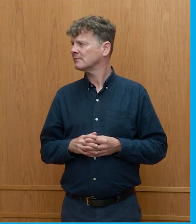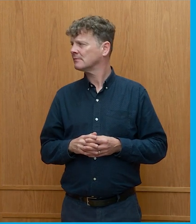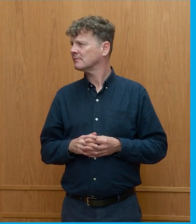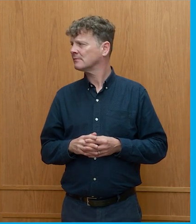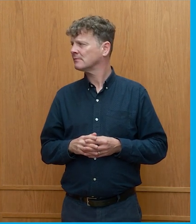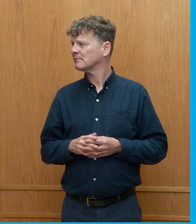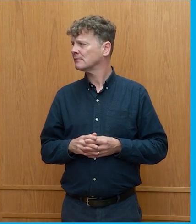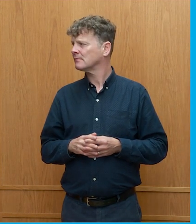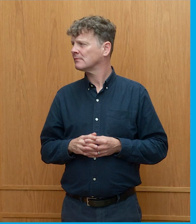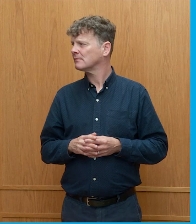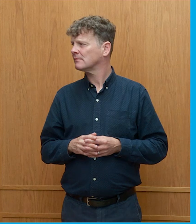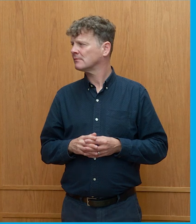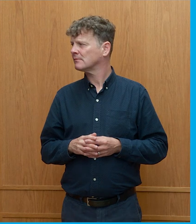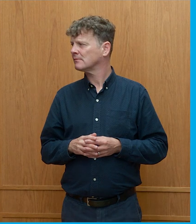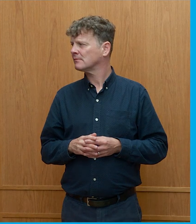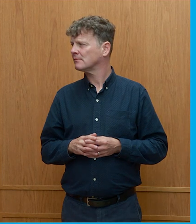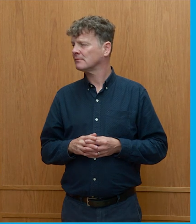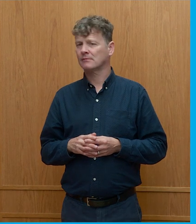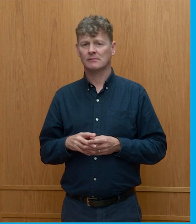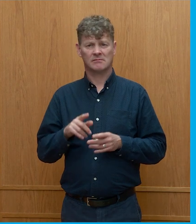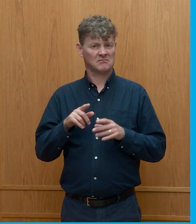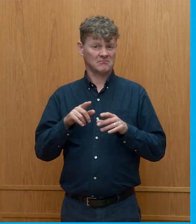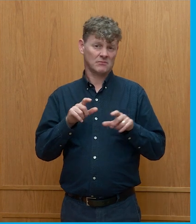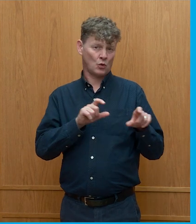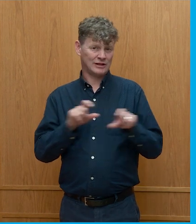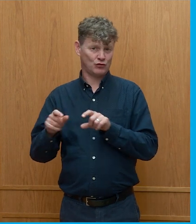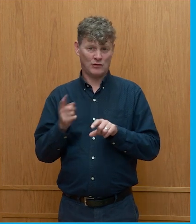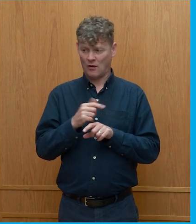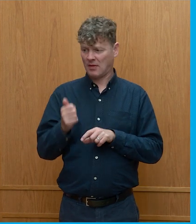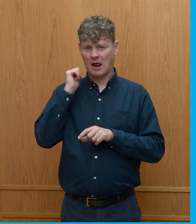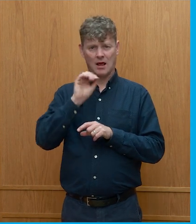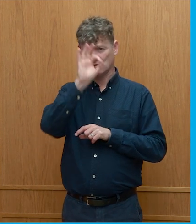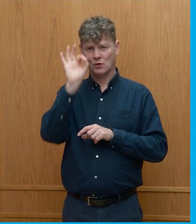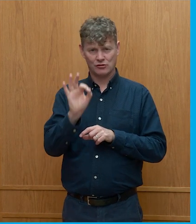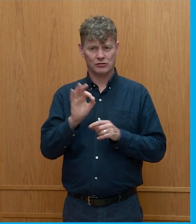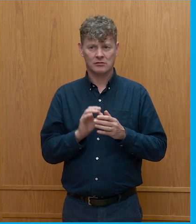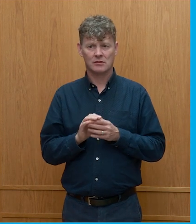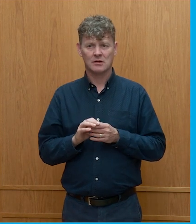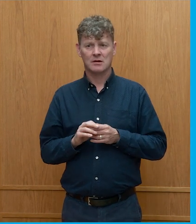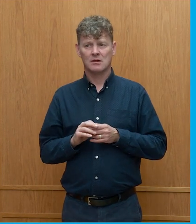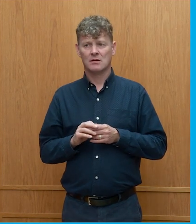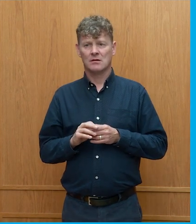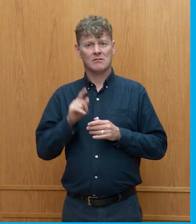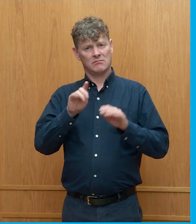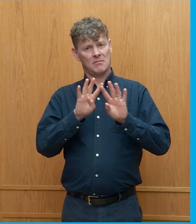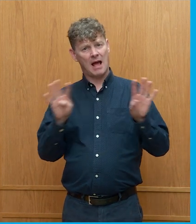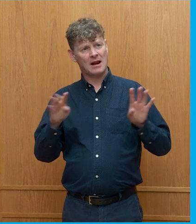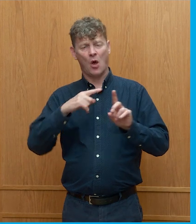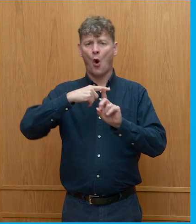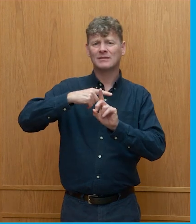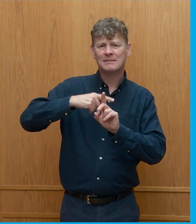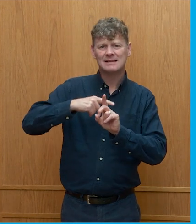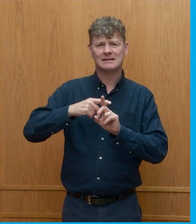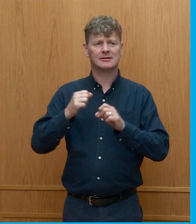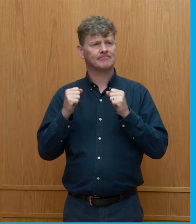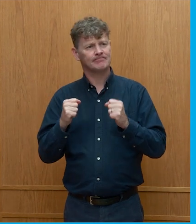This is more or less a continuation of that last question. It's really encouraging that the panel are all optimistic and they've all